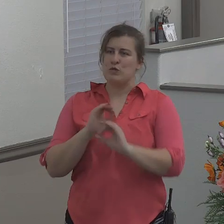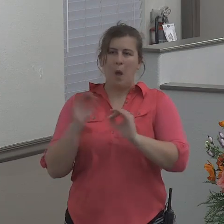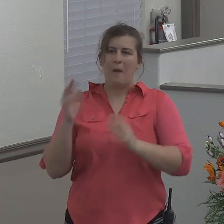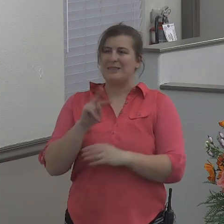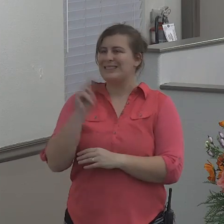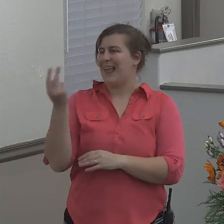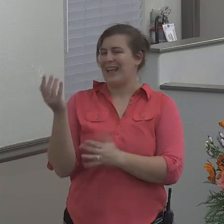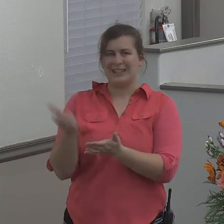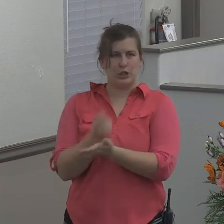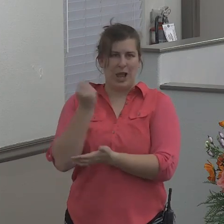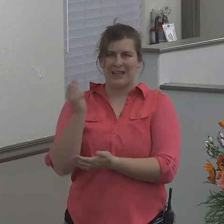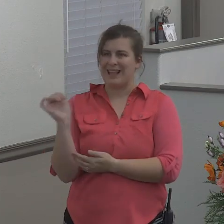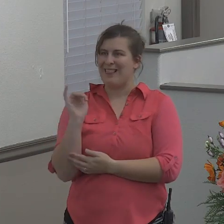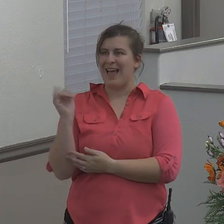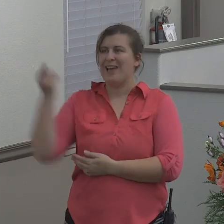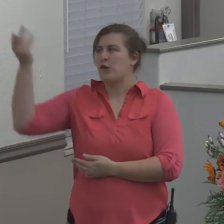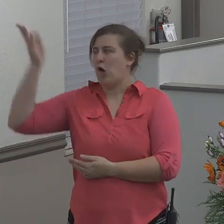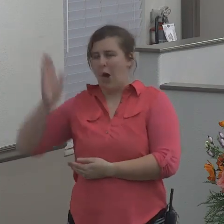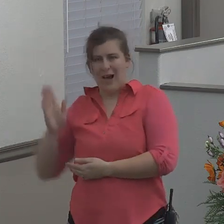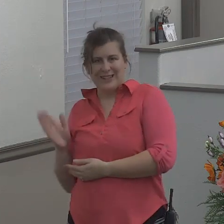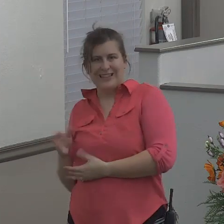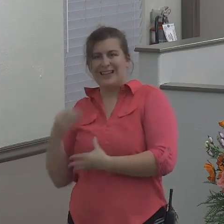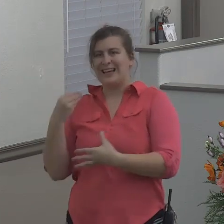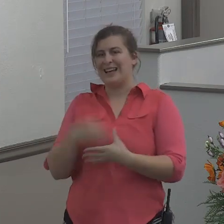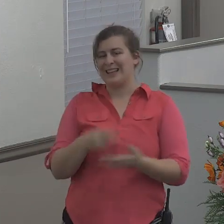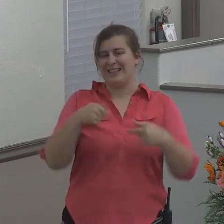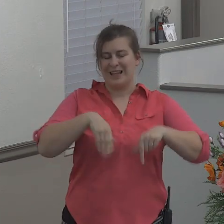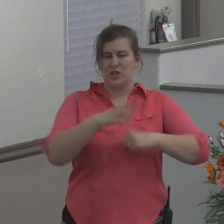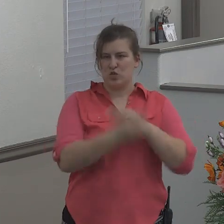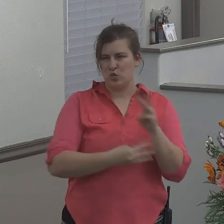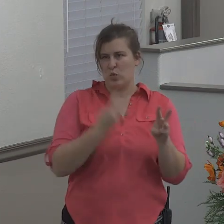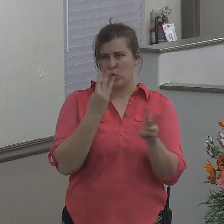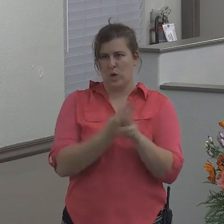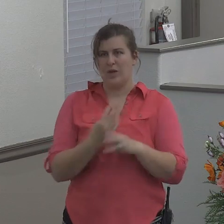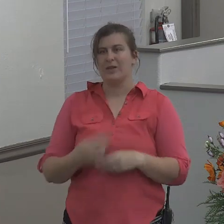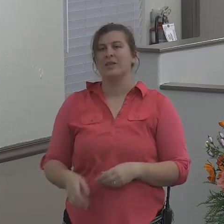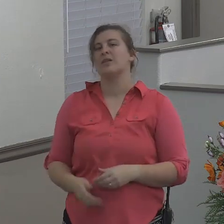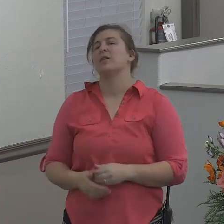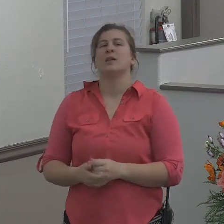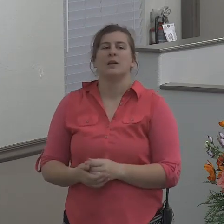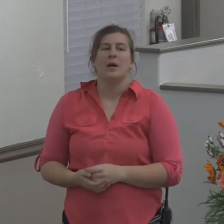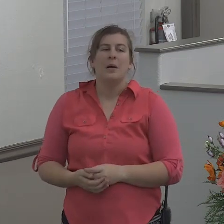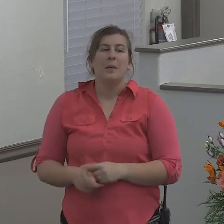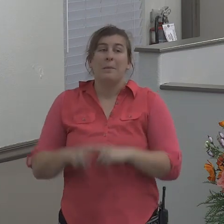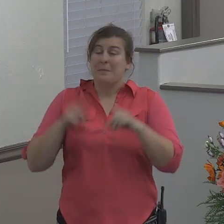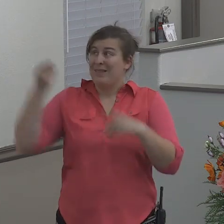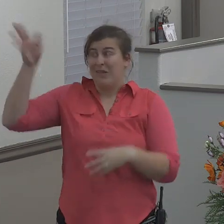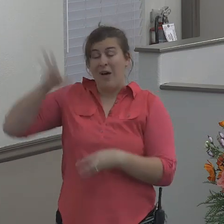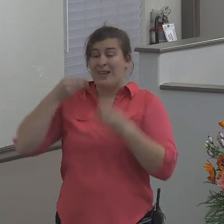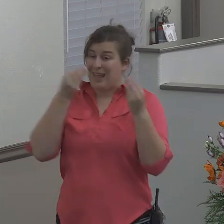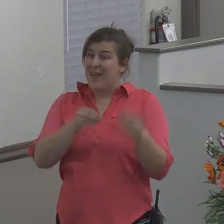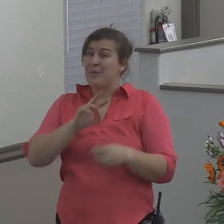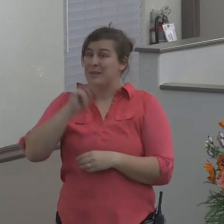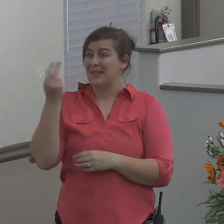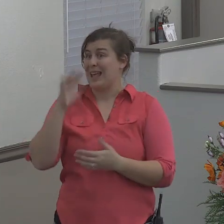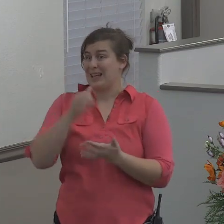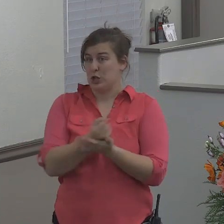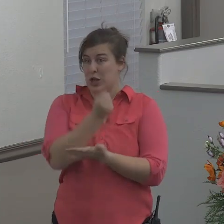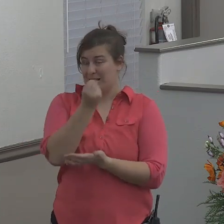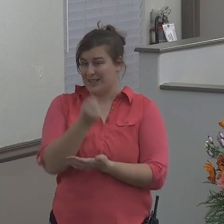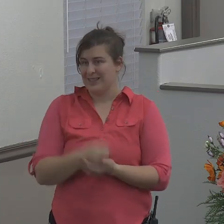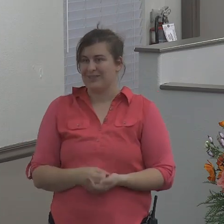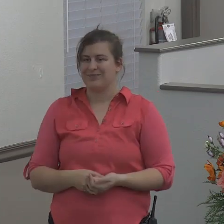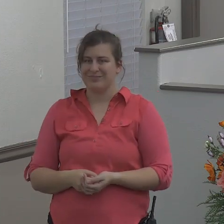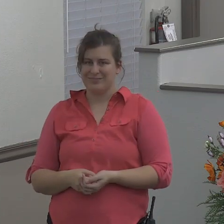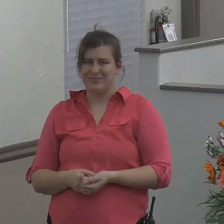like that in this world but that's exactly what God did he called Jonah back he gave him